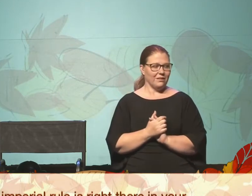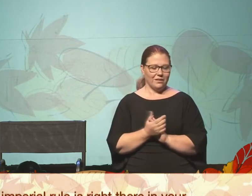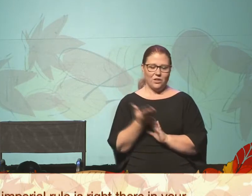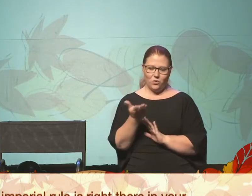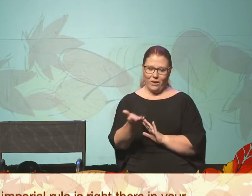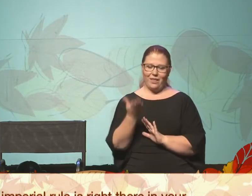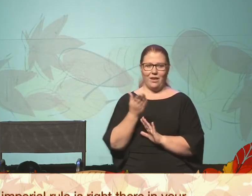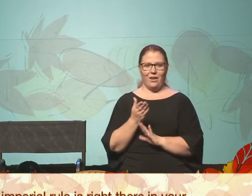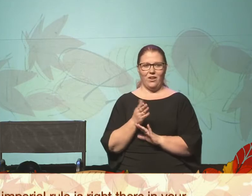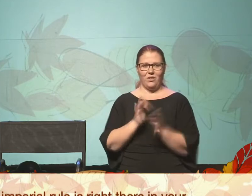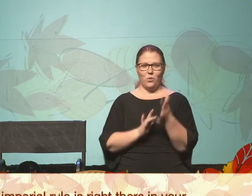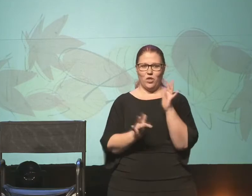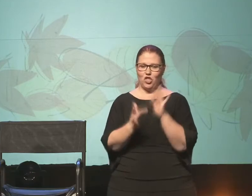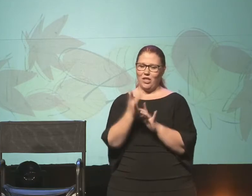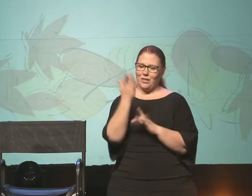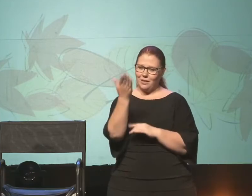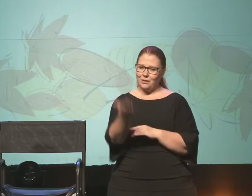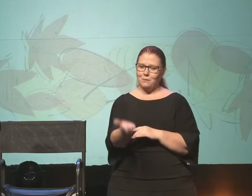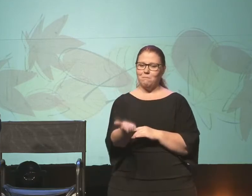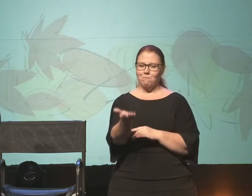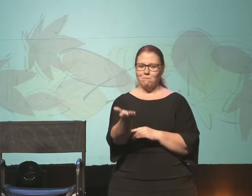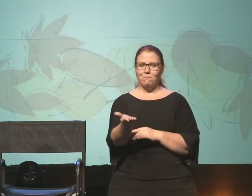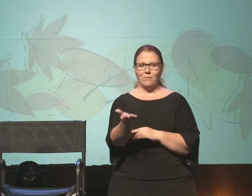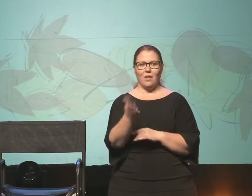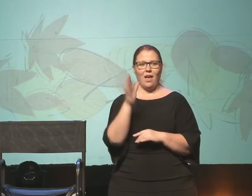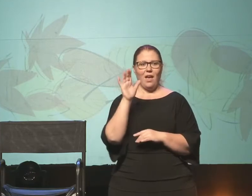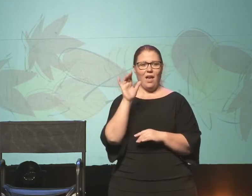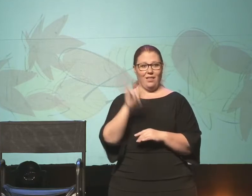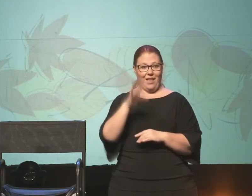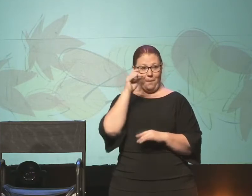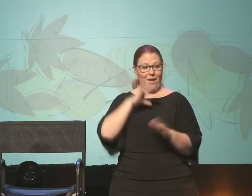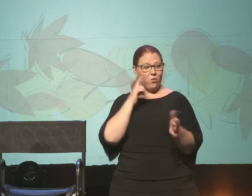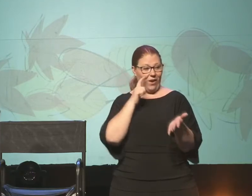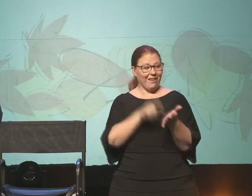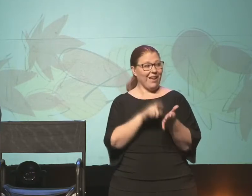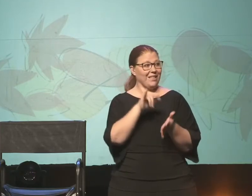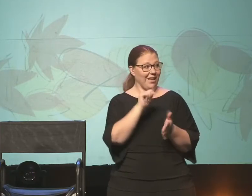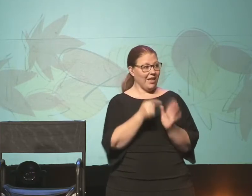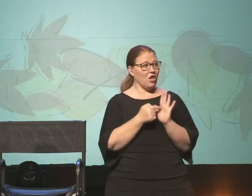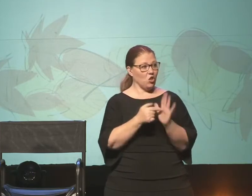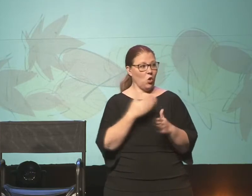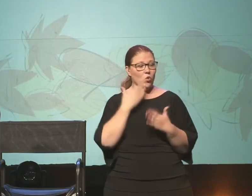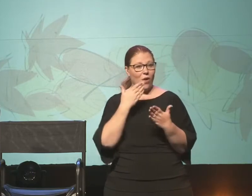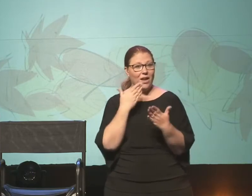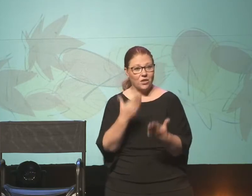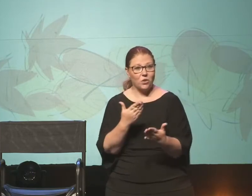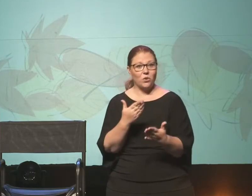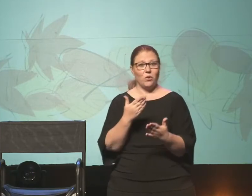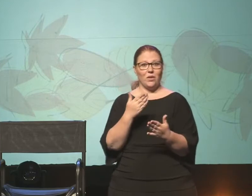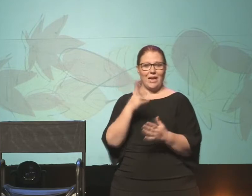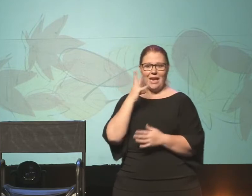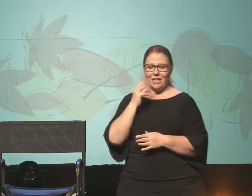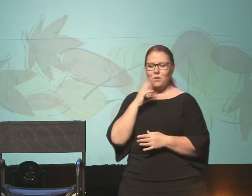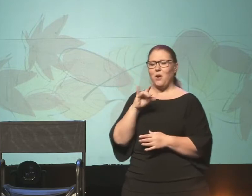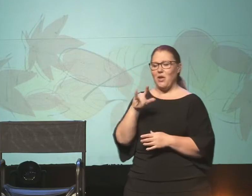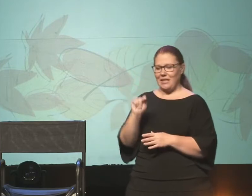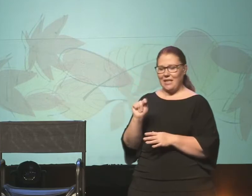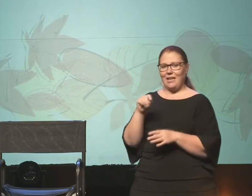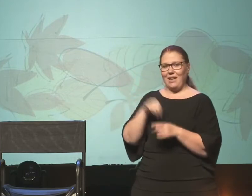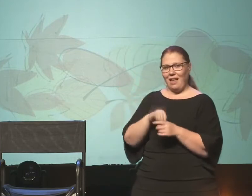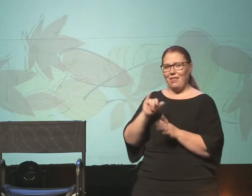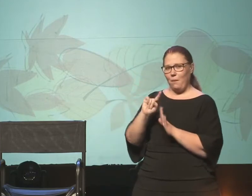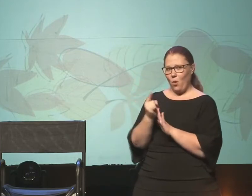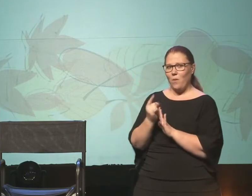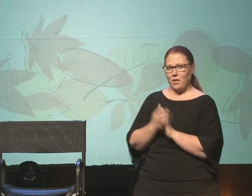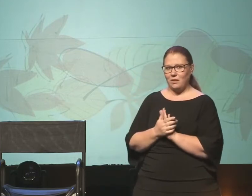It's where Jesus is. And this man recognized it and showed gratitude, and so he experienced it in that